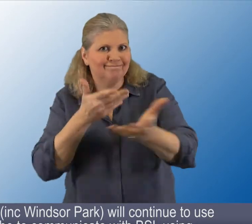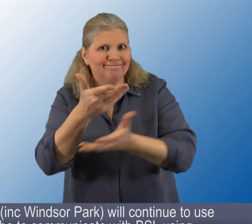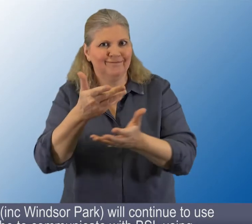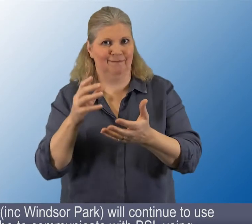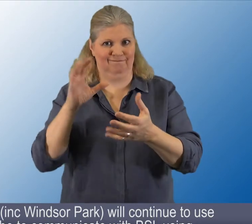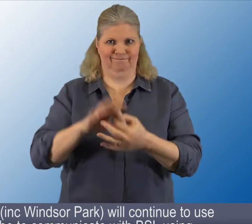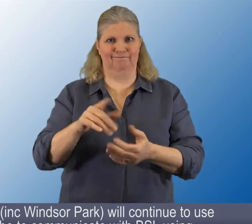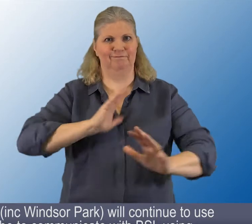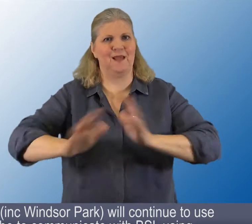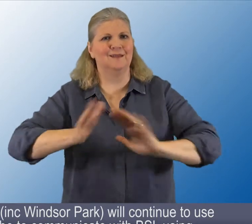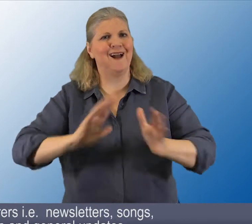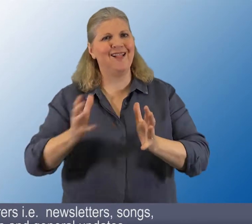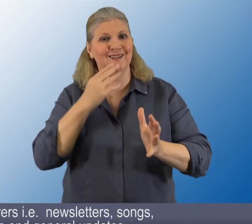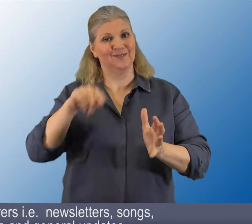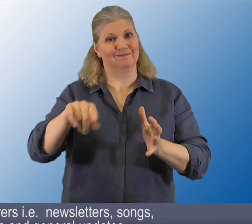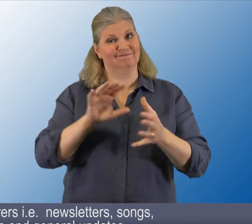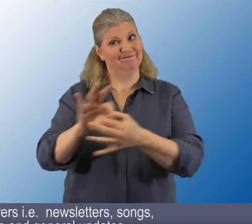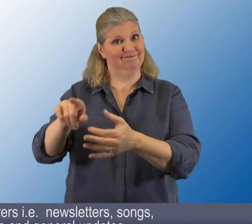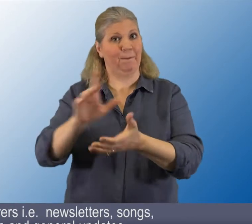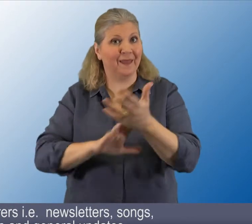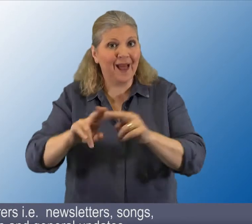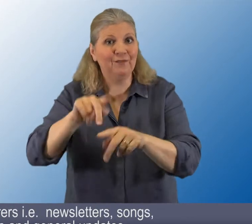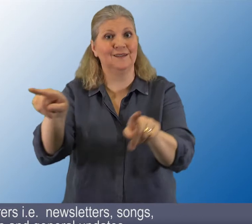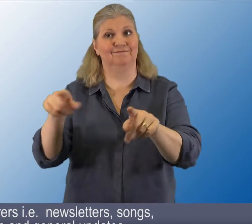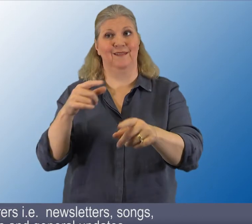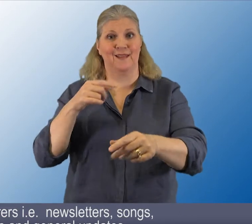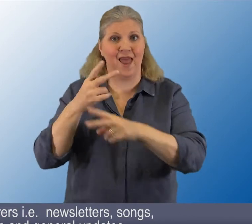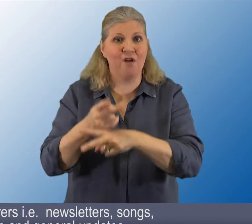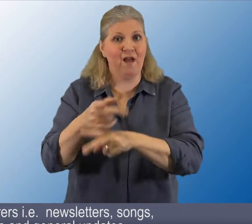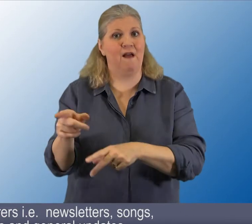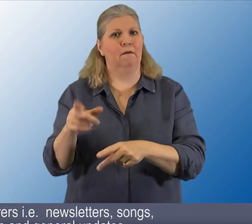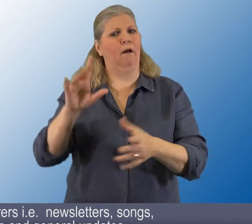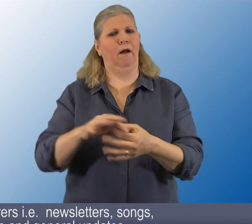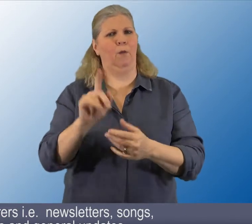parents or carers, for example newsletters, songs, hymns and journal updates.